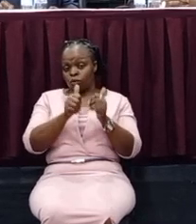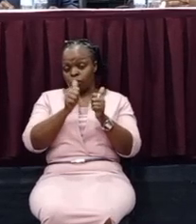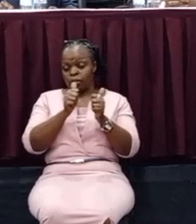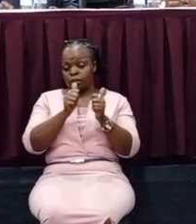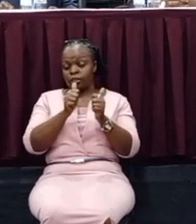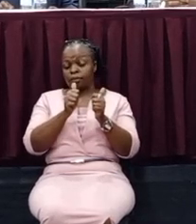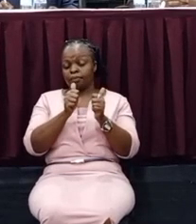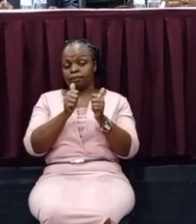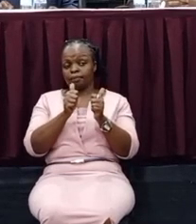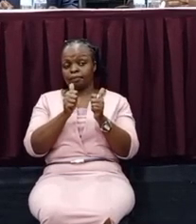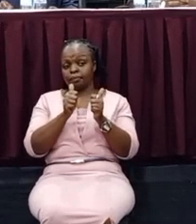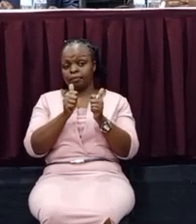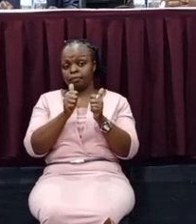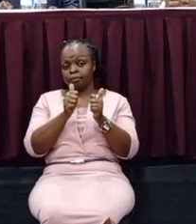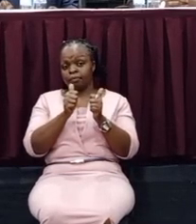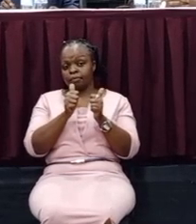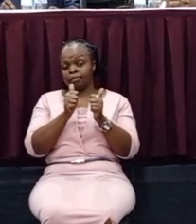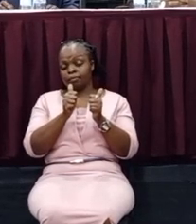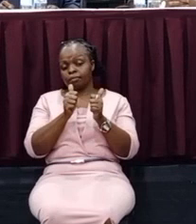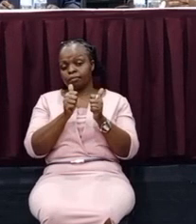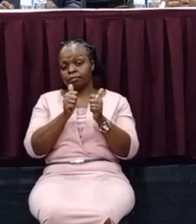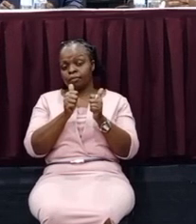provisions of the act.